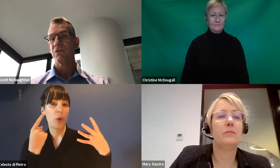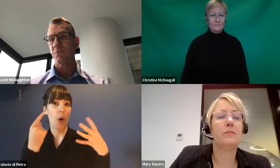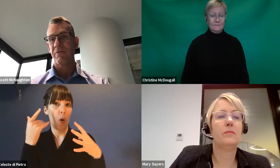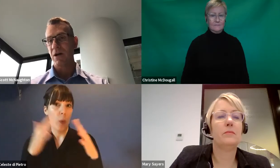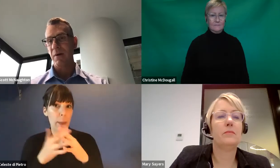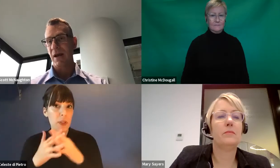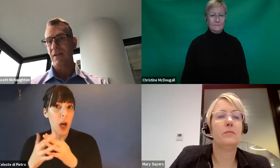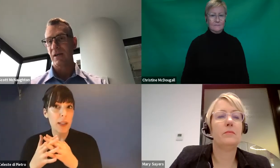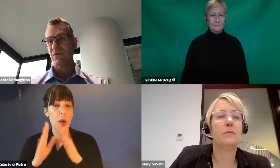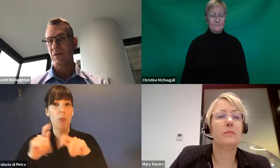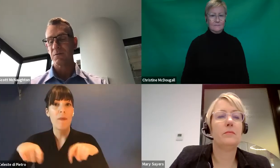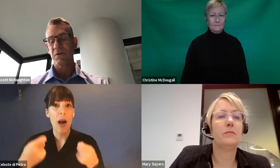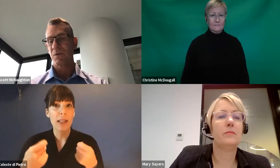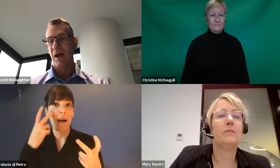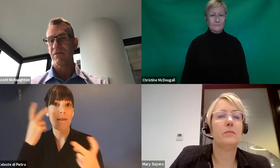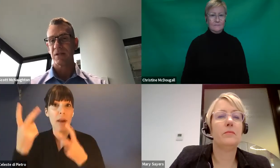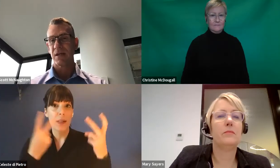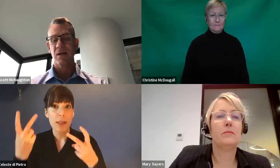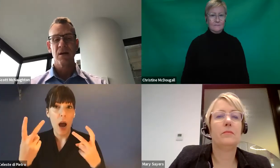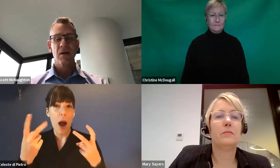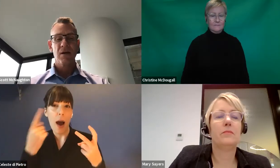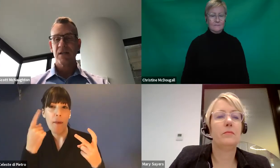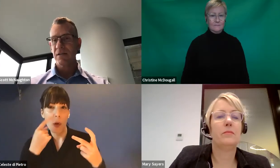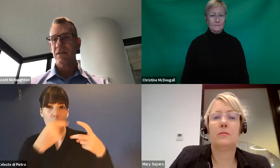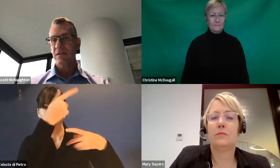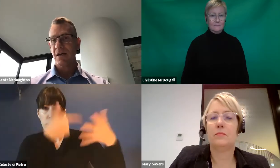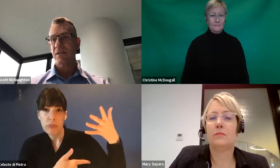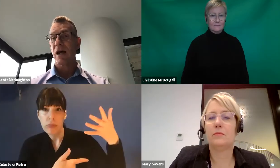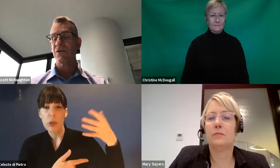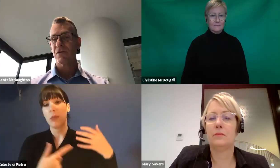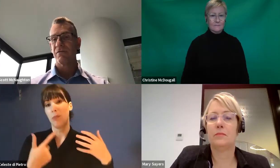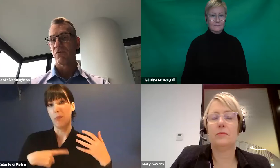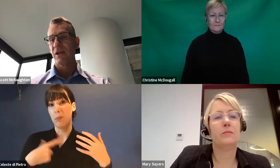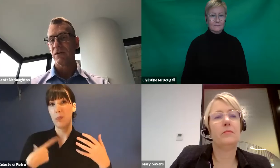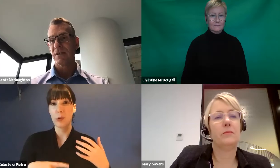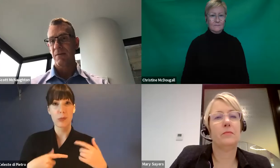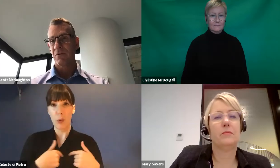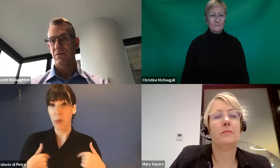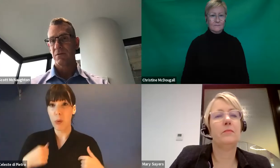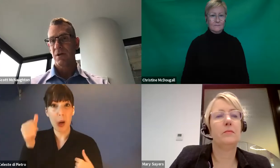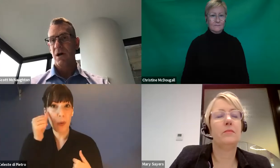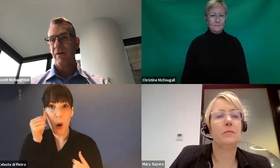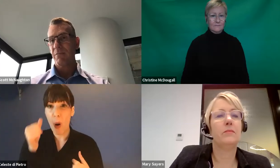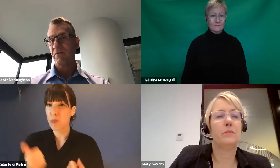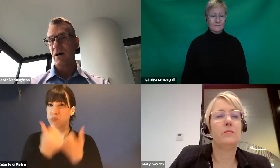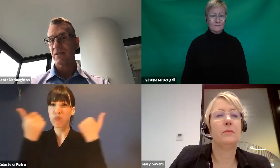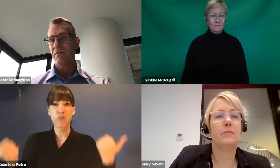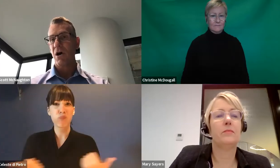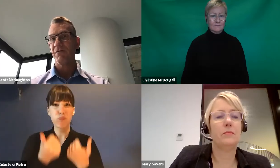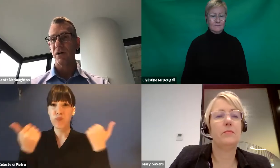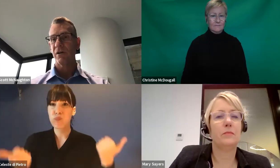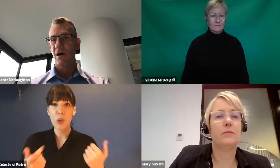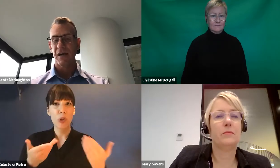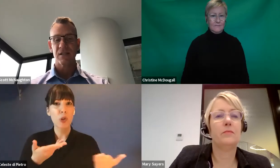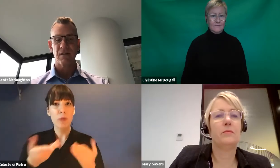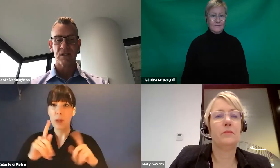or talk to your provider about how they can do this, because we have seen dozens and dozens, hundreds of really good examples of how providers have